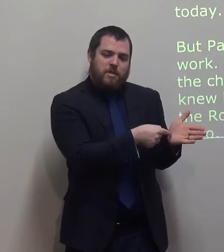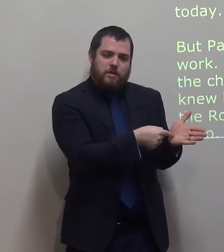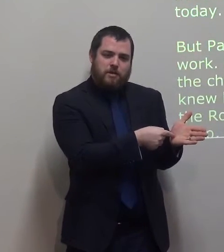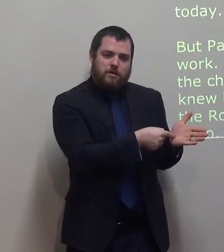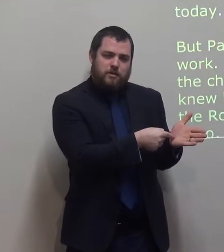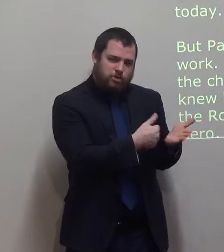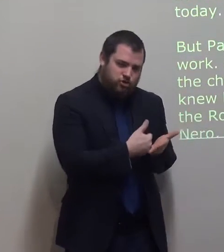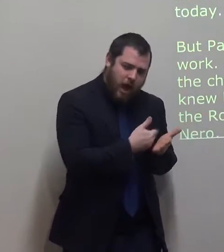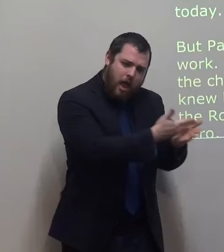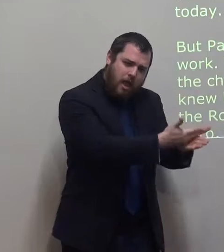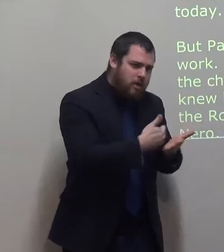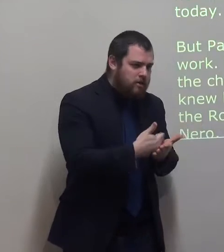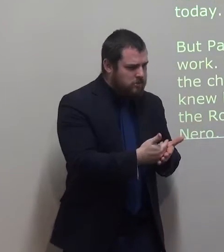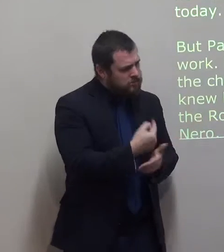It's always going to be to care for churches.